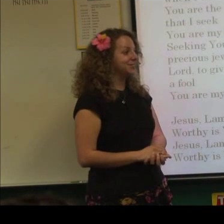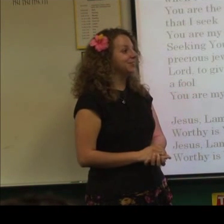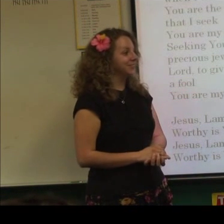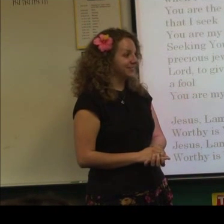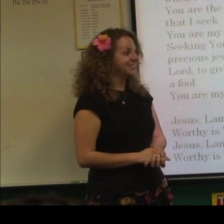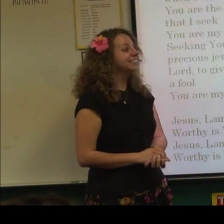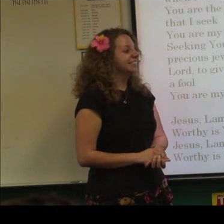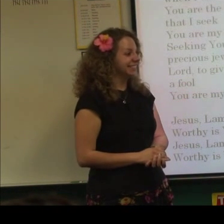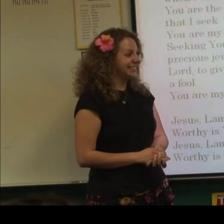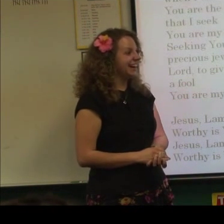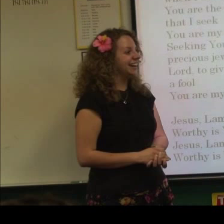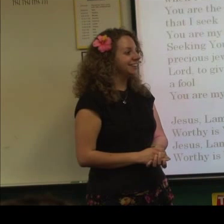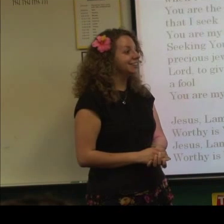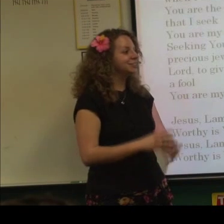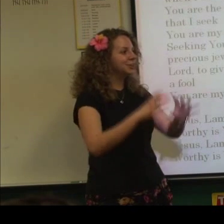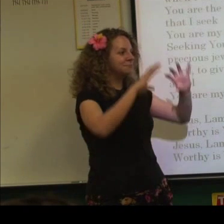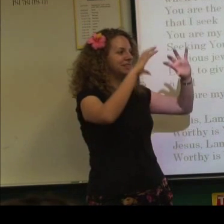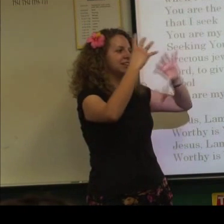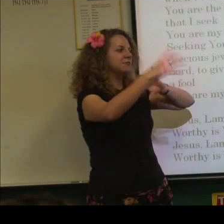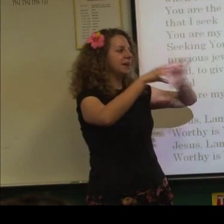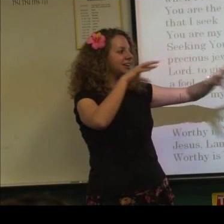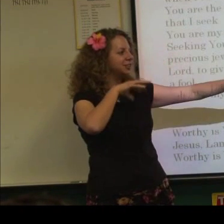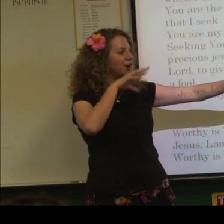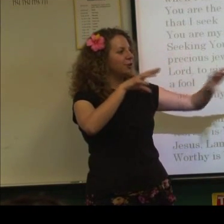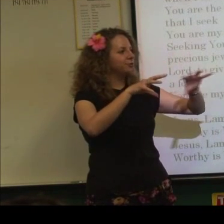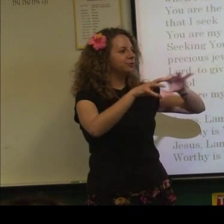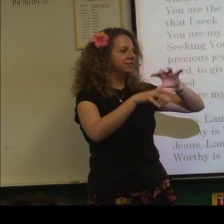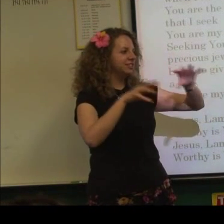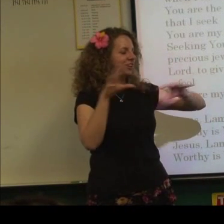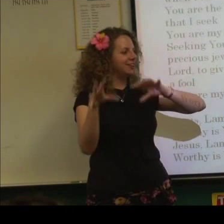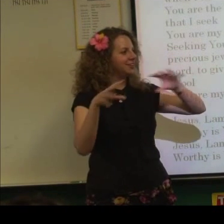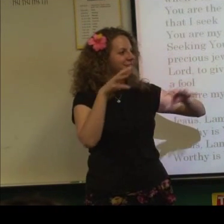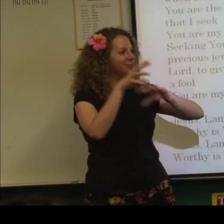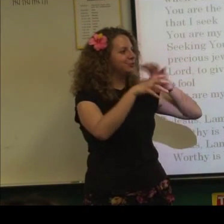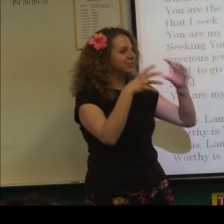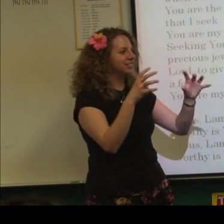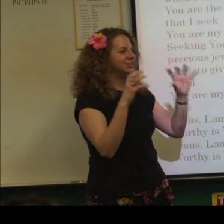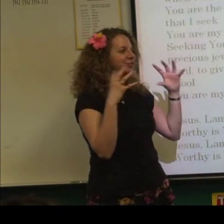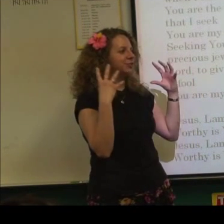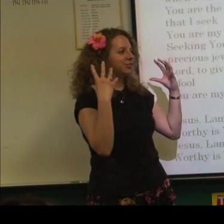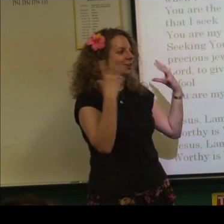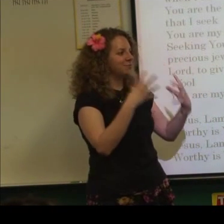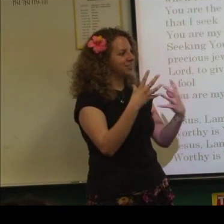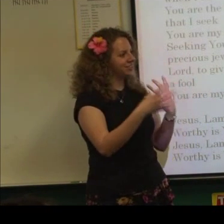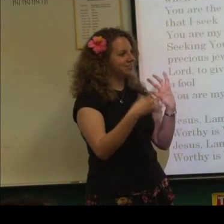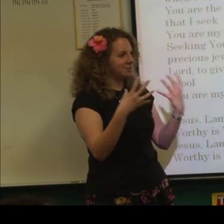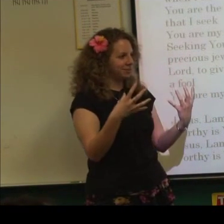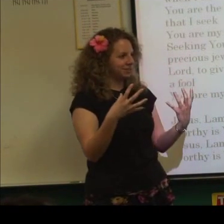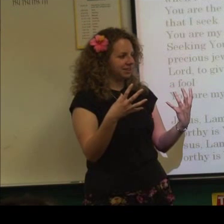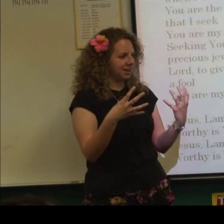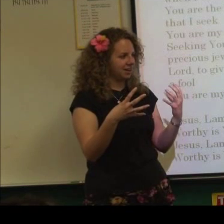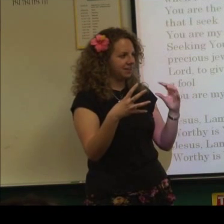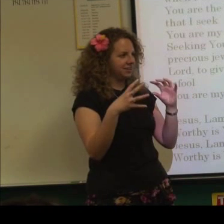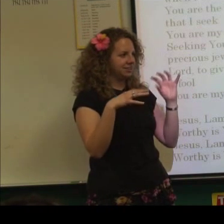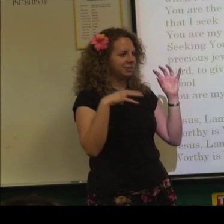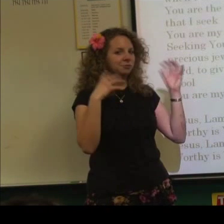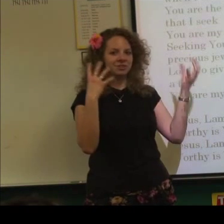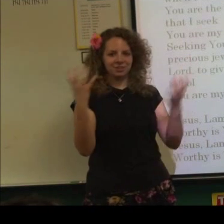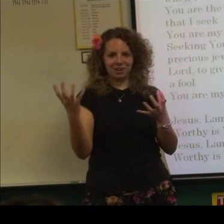was cool. I was like, oh. And it's good because everybody has their own take on it, their own translation, their own thing that they want to say still within the